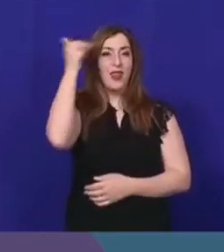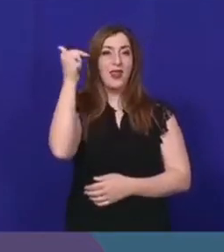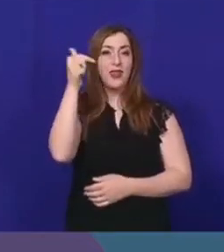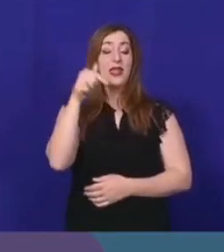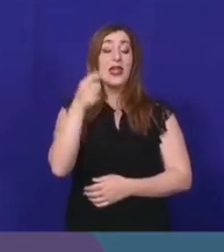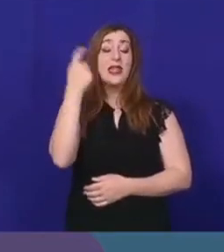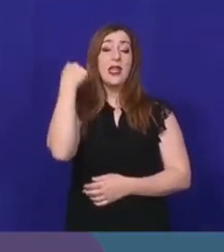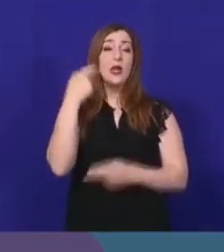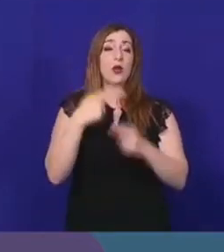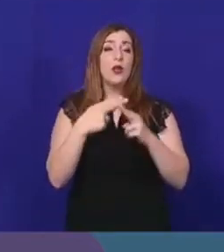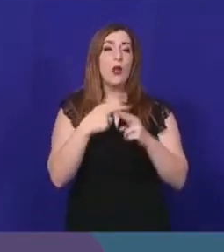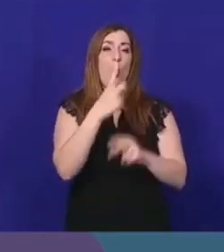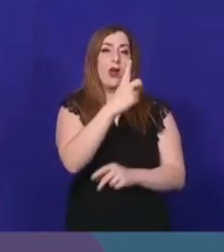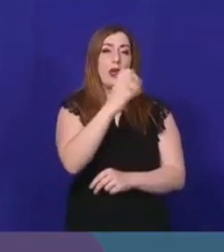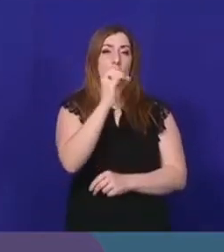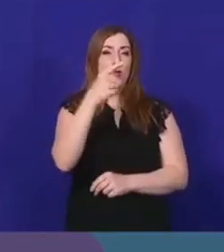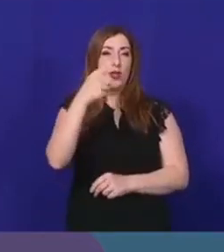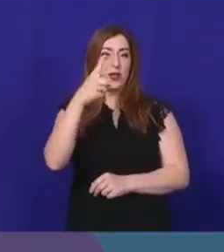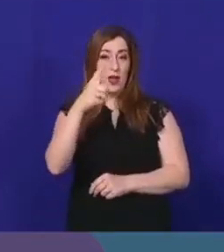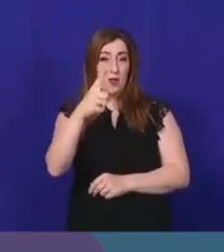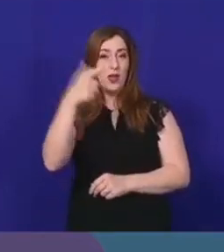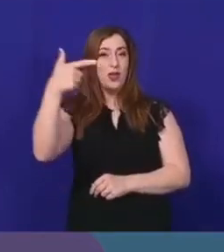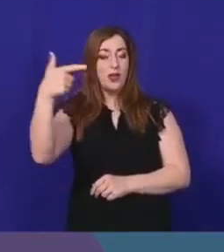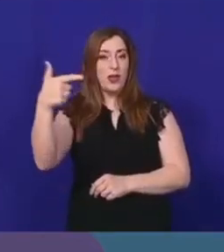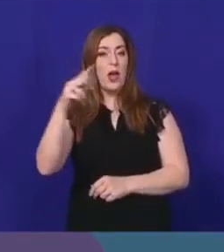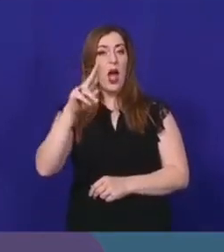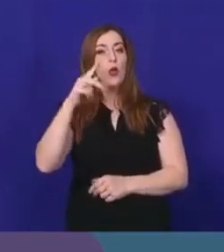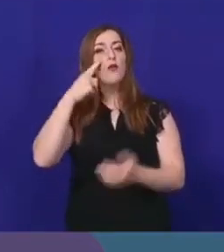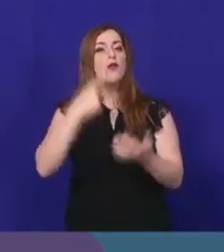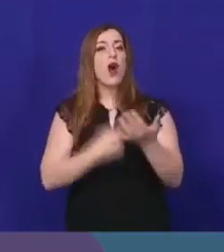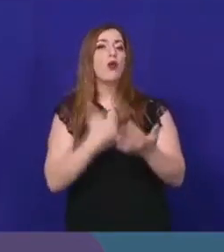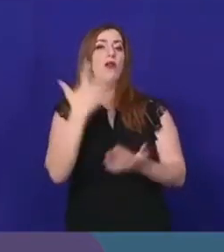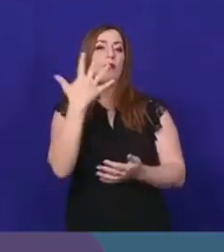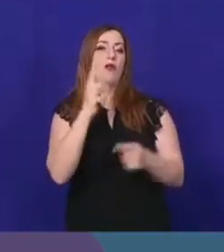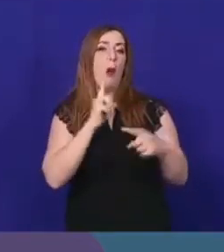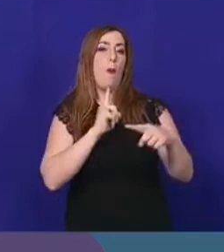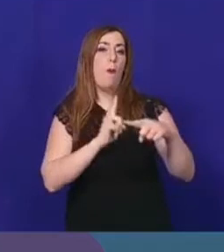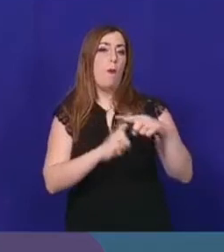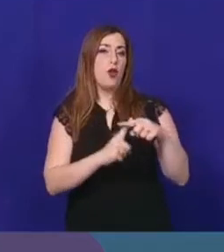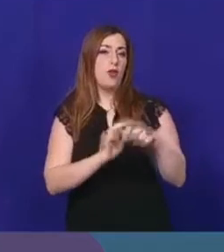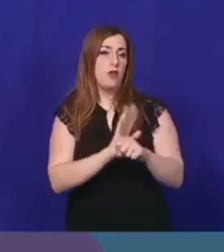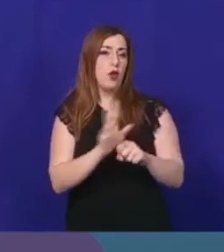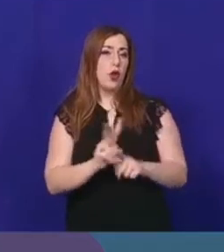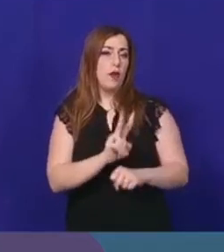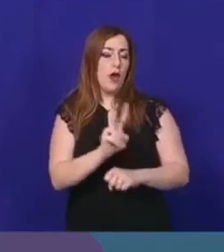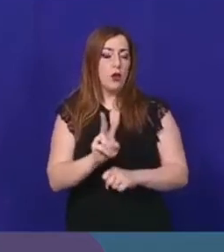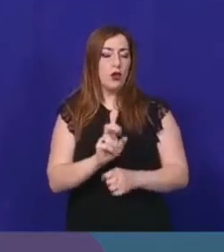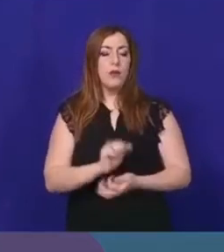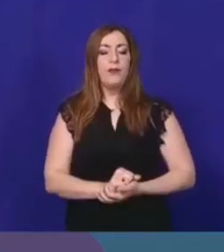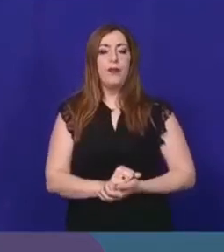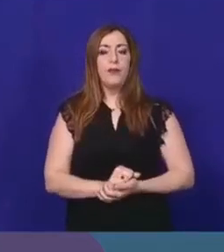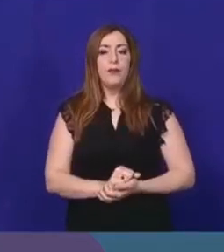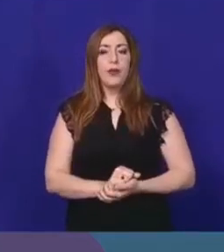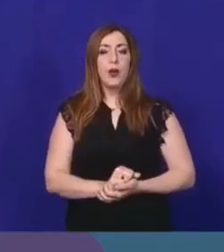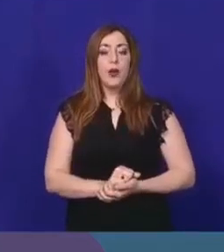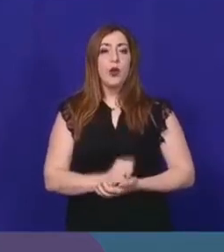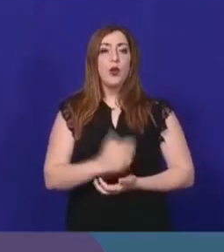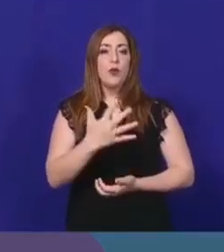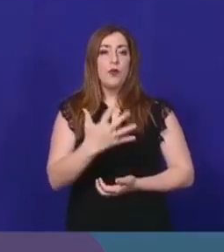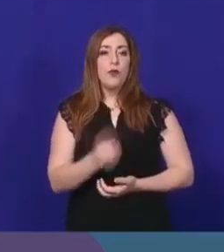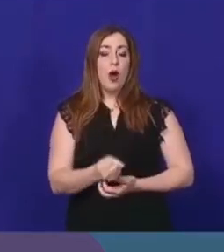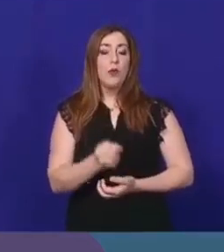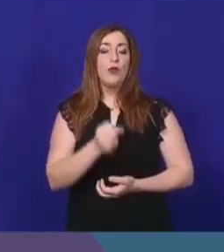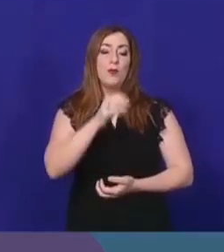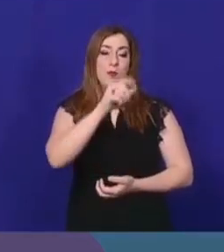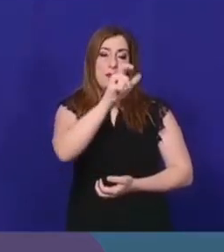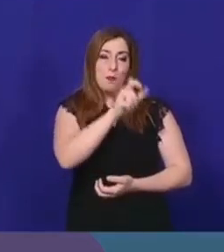and from these, we had five positive cases. We had a number of positive cases who were symptomatic, and a number of